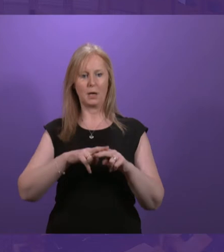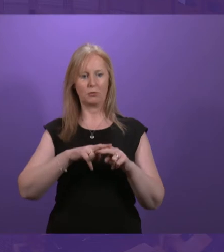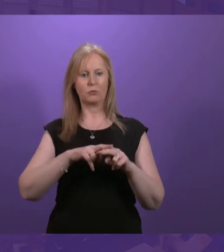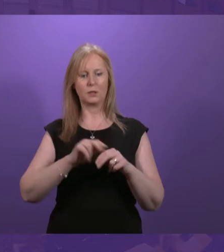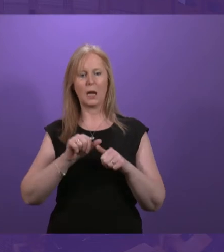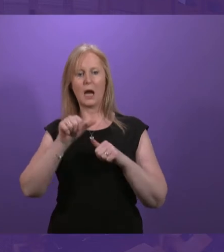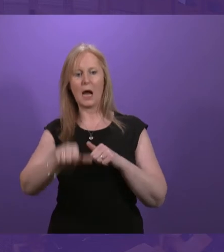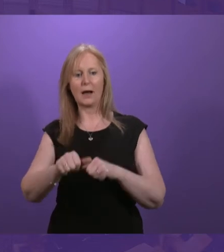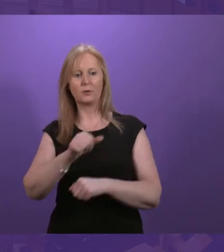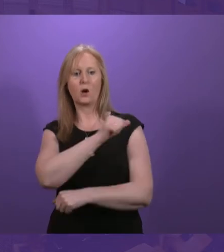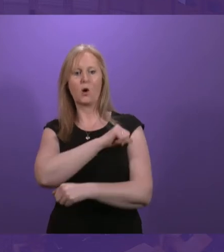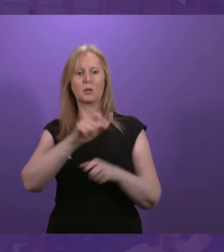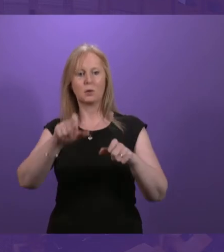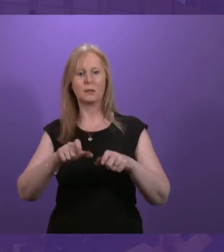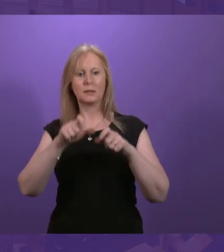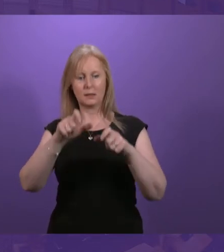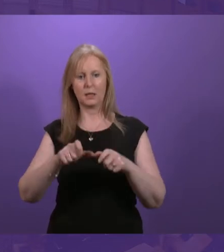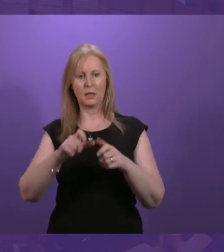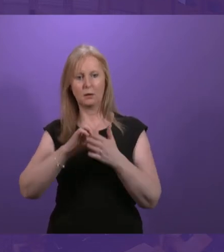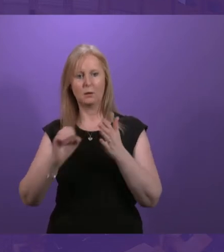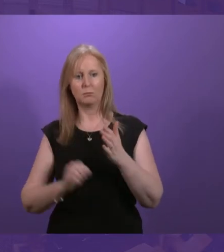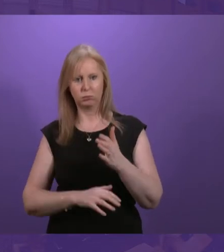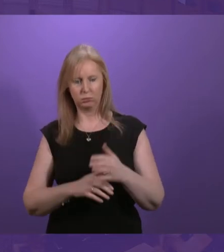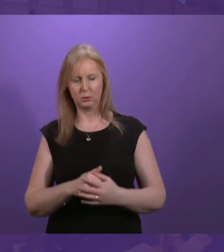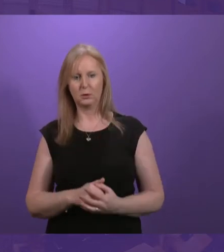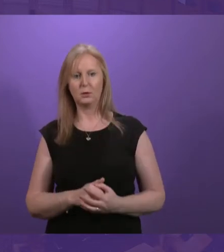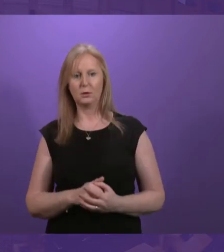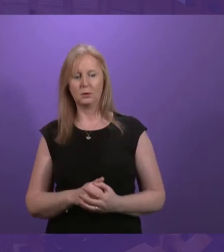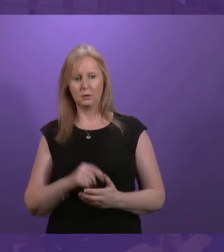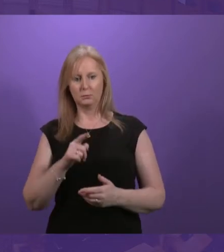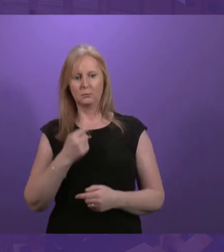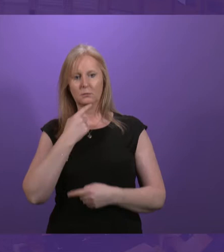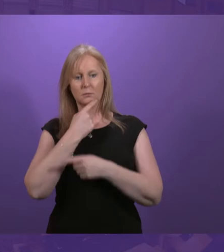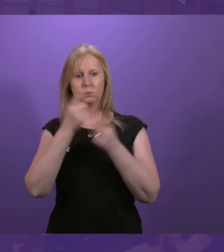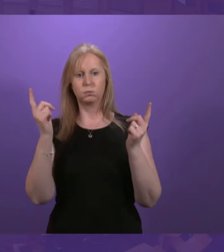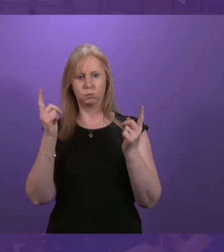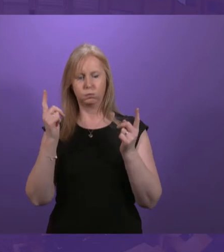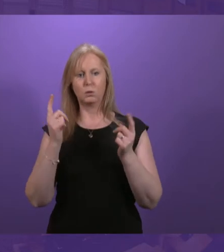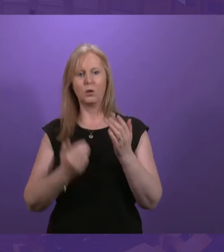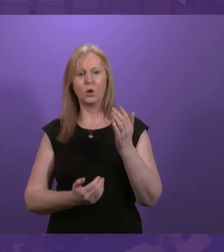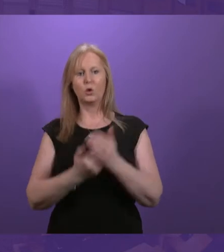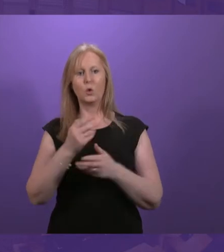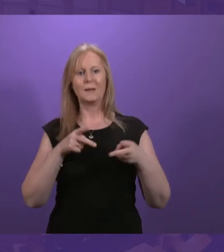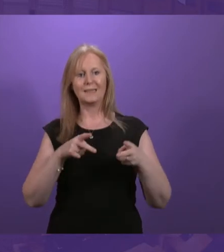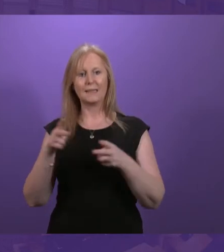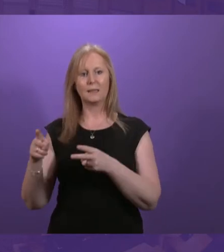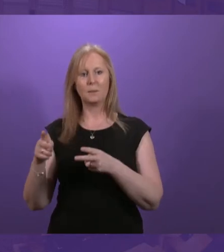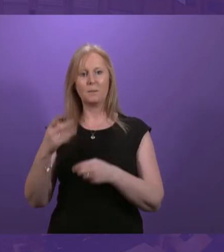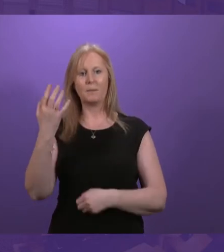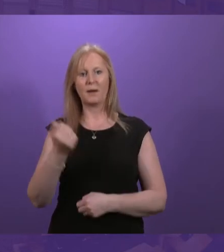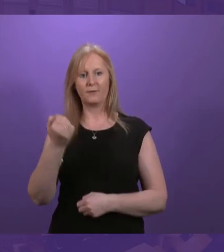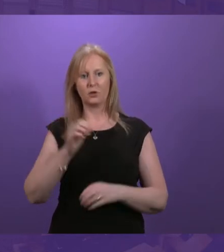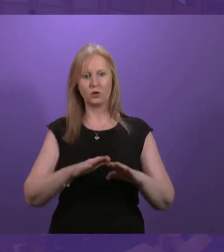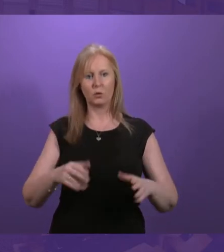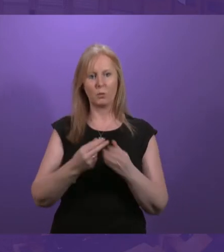hospital stays of 87 days or more. Given that the Cabinet Secretary has announced that the new system of benefits to children